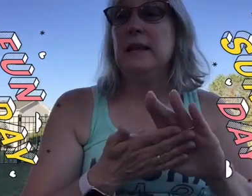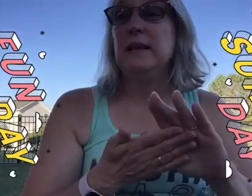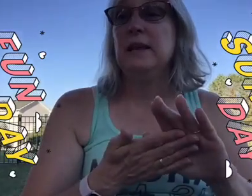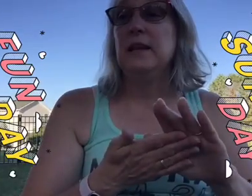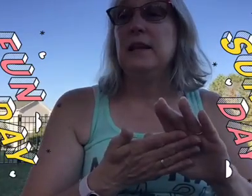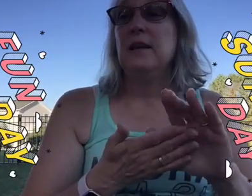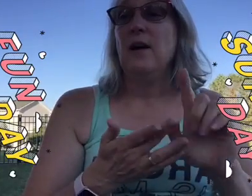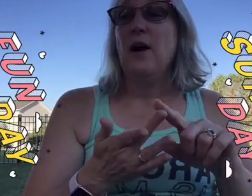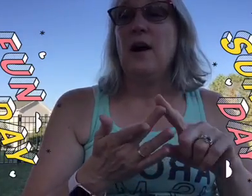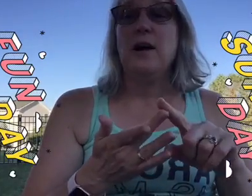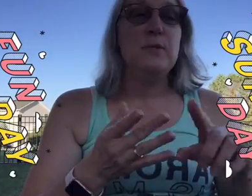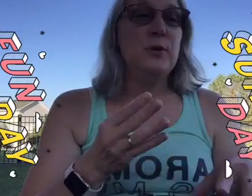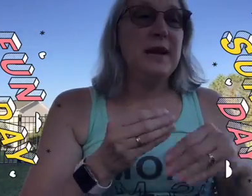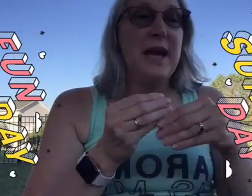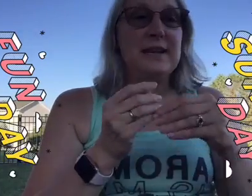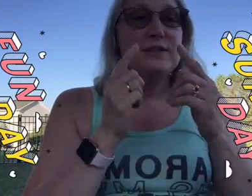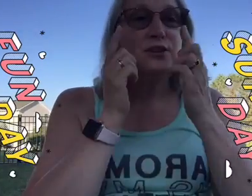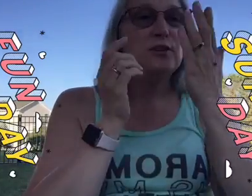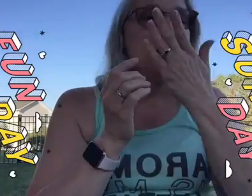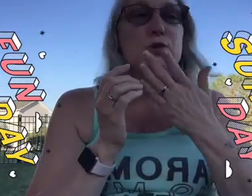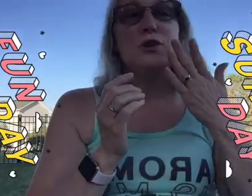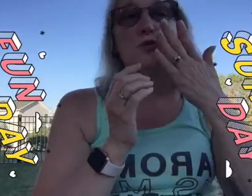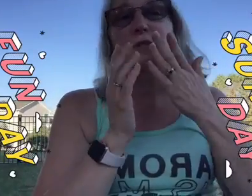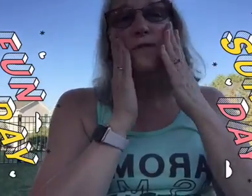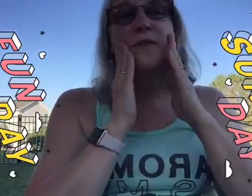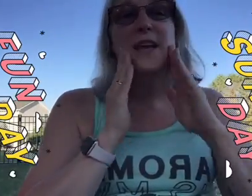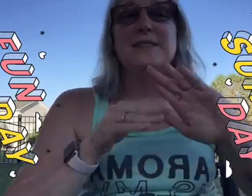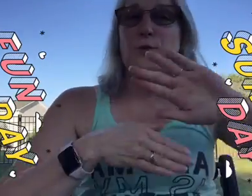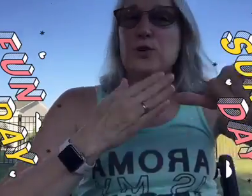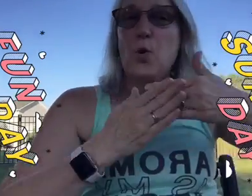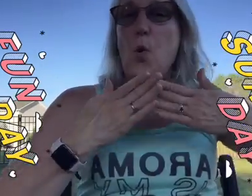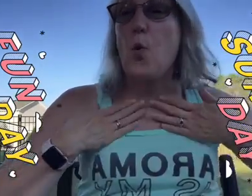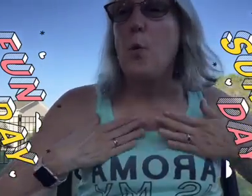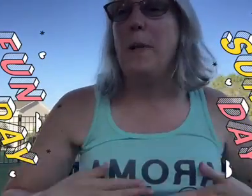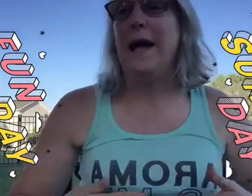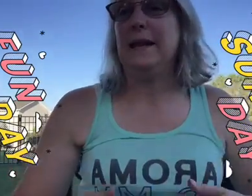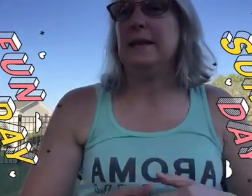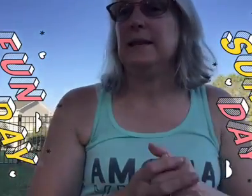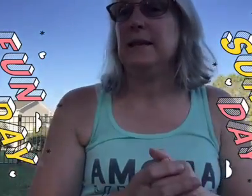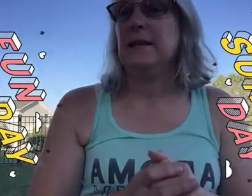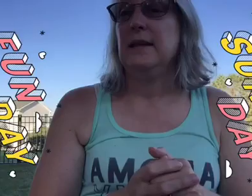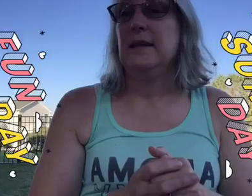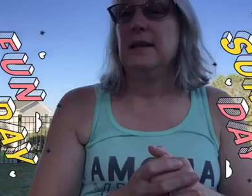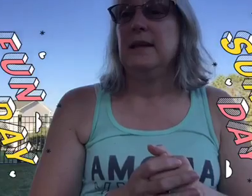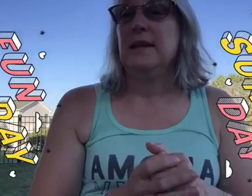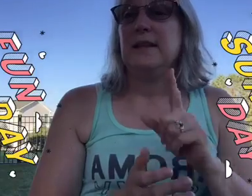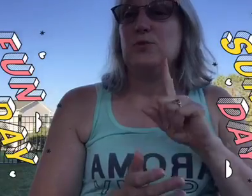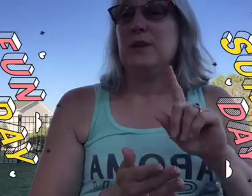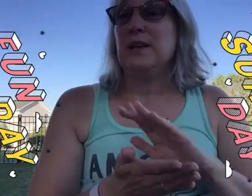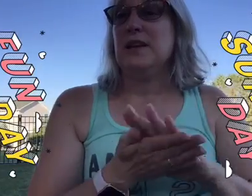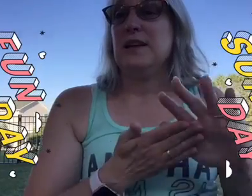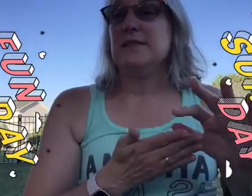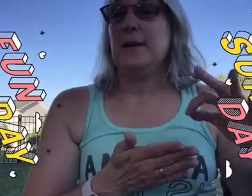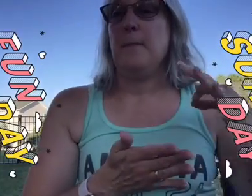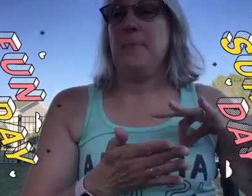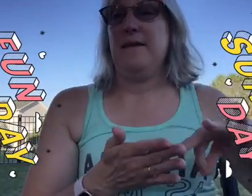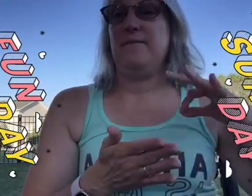you can add it to your so you can do it your face or your whole body it's really a nice benefit